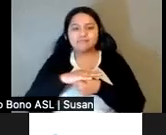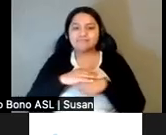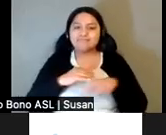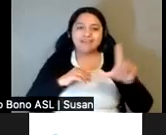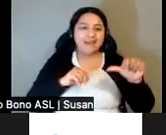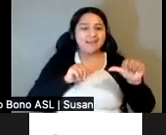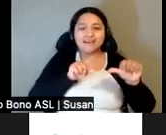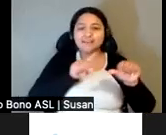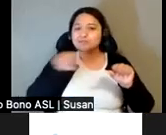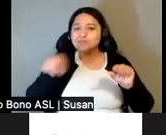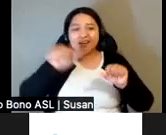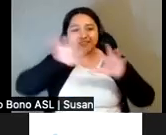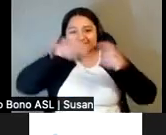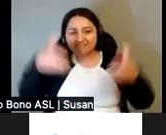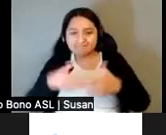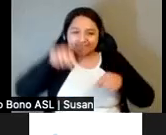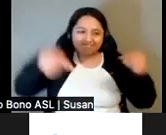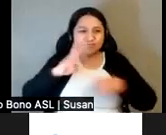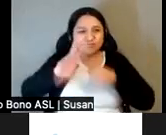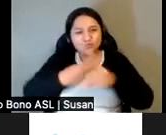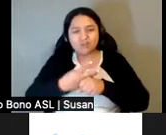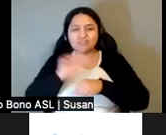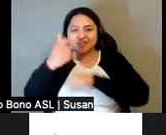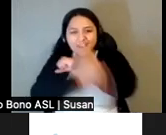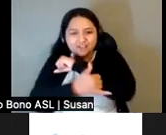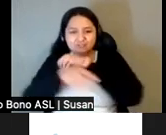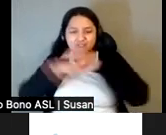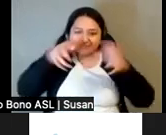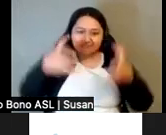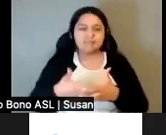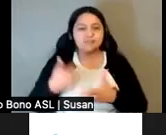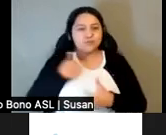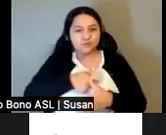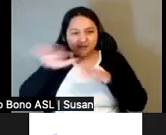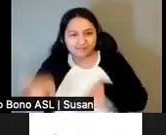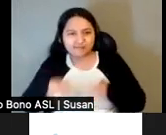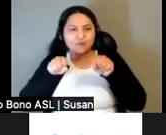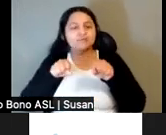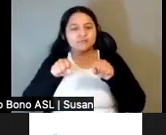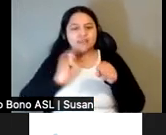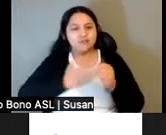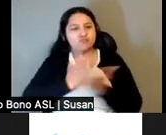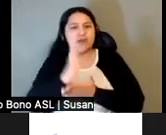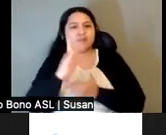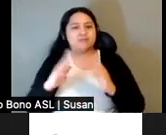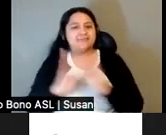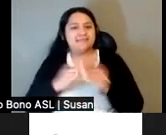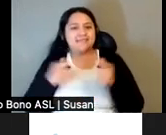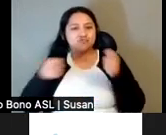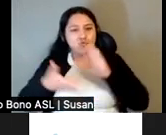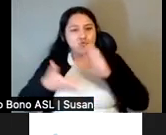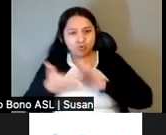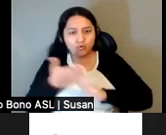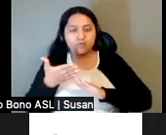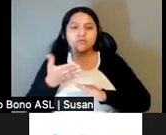Barcelona to Jackson, Mississippi, people are crafting municipalist platforms, reclaiming the right to the city, and self-organizing